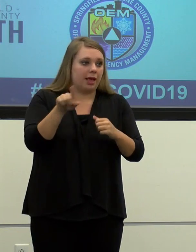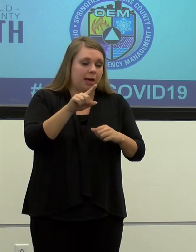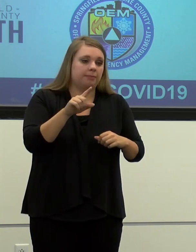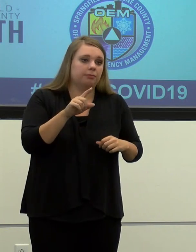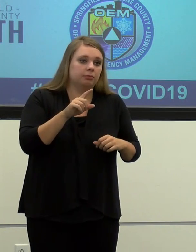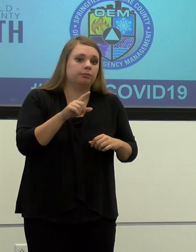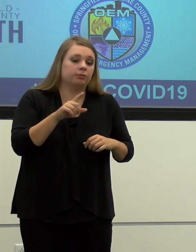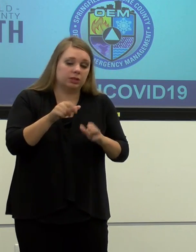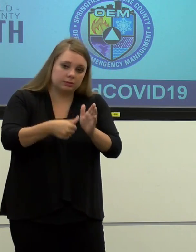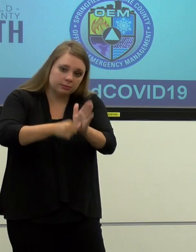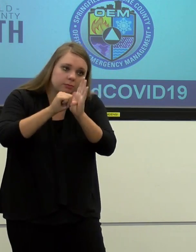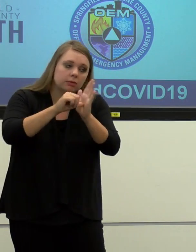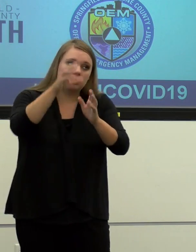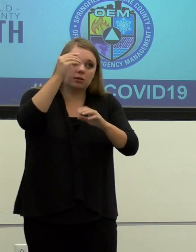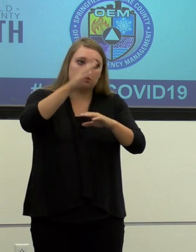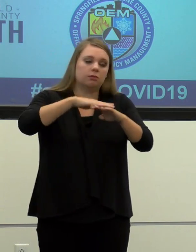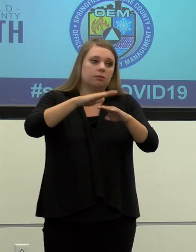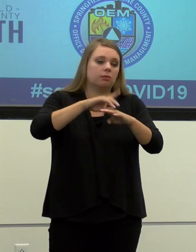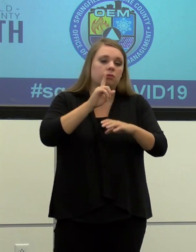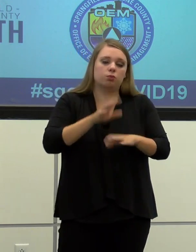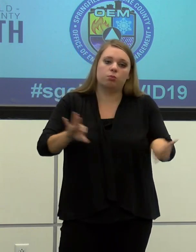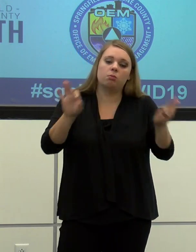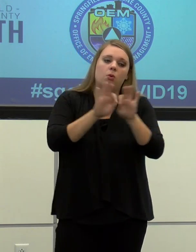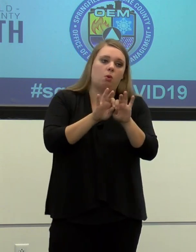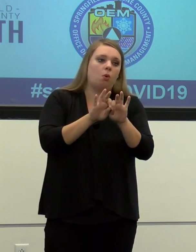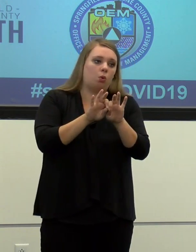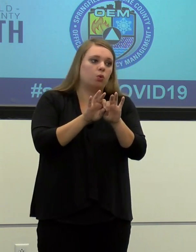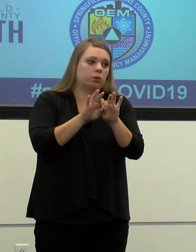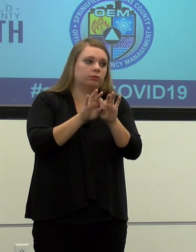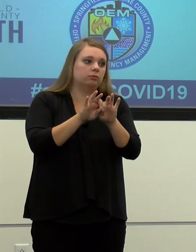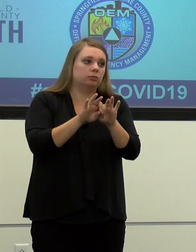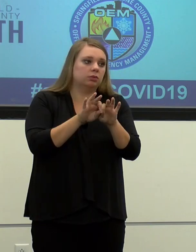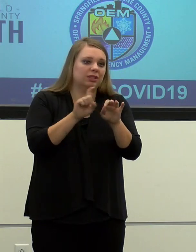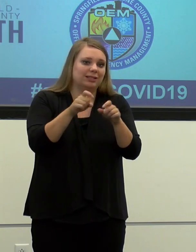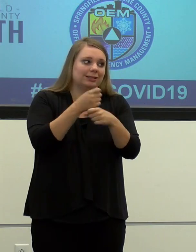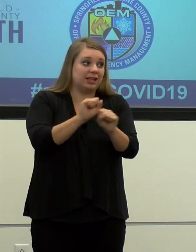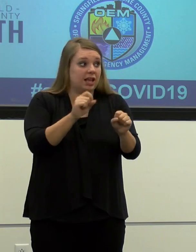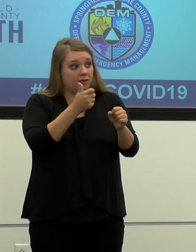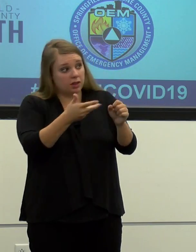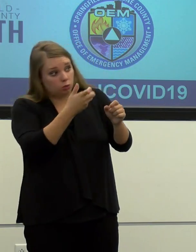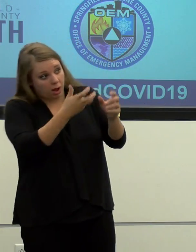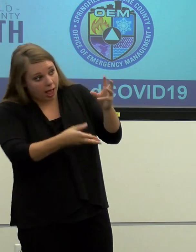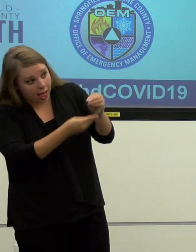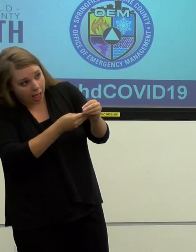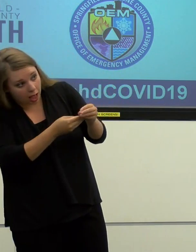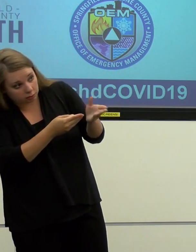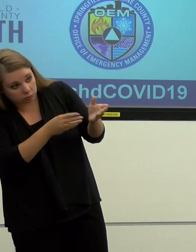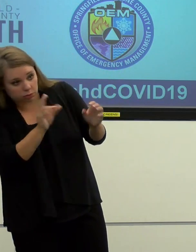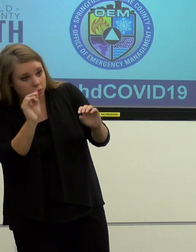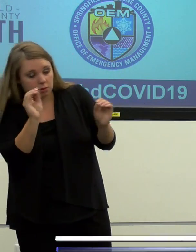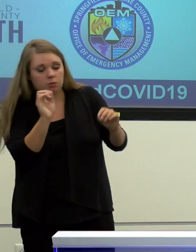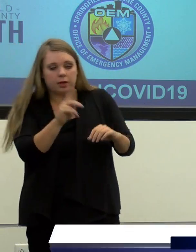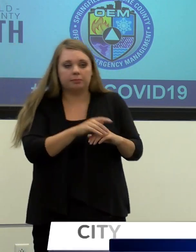really drive home, uh, the importance of these approaches. Anything you want to add or come